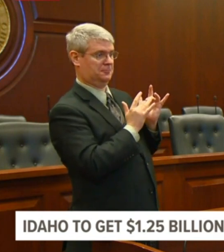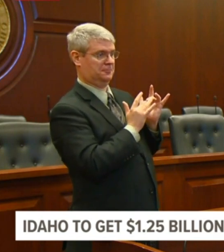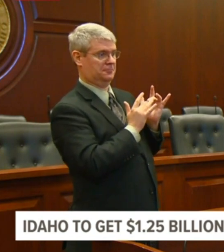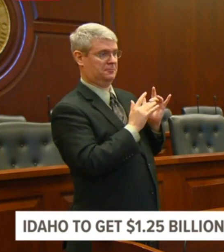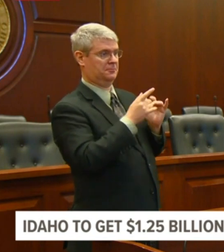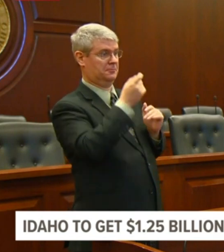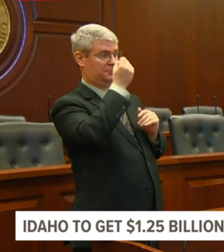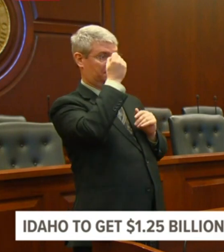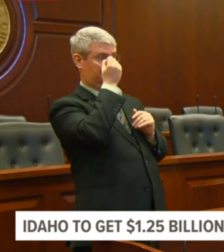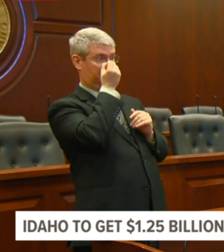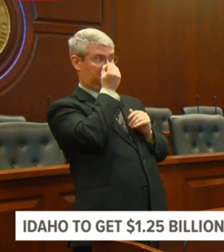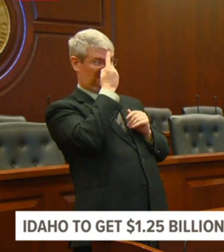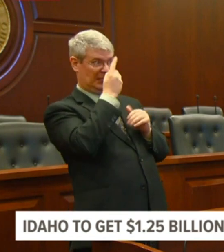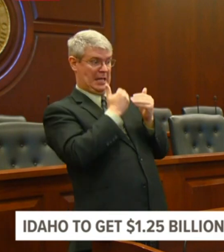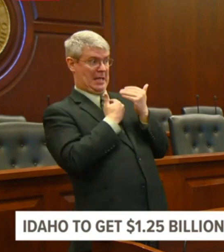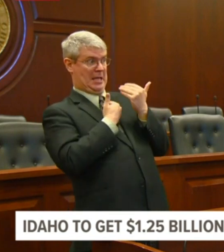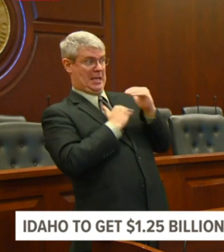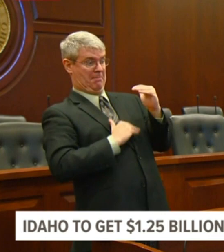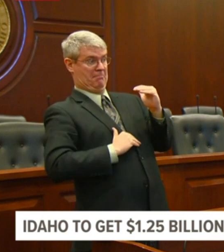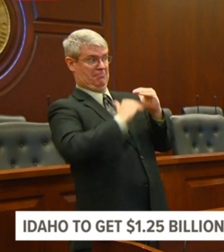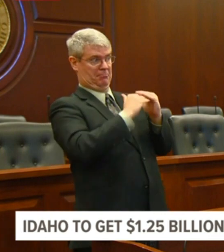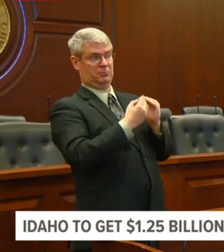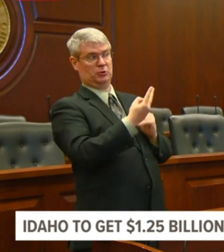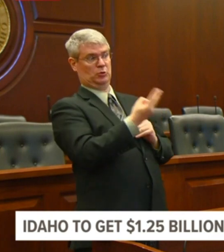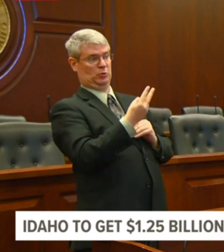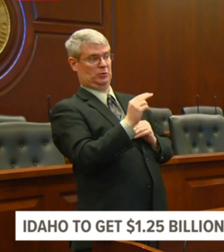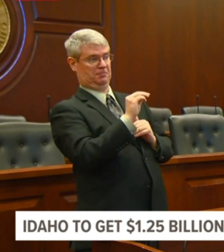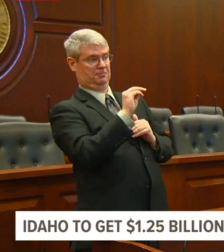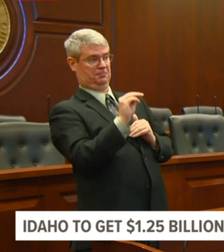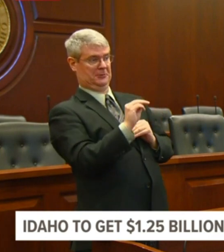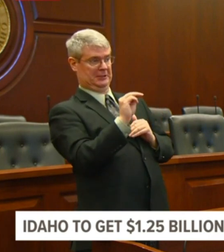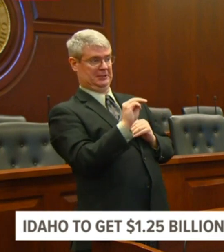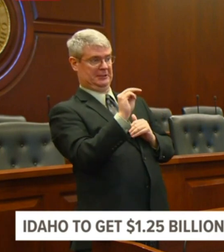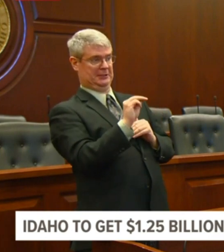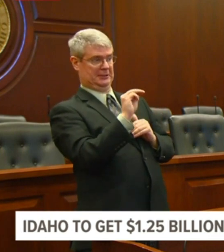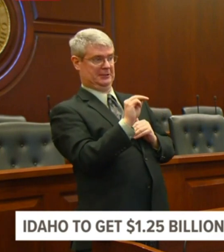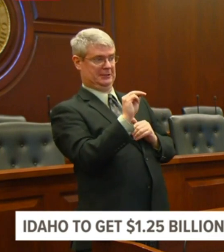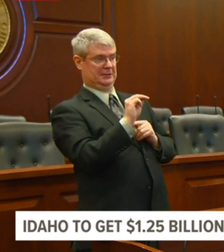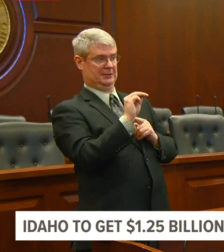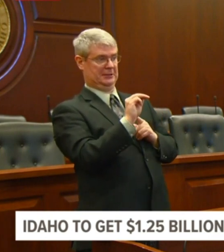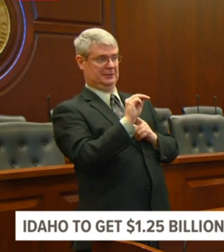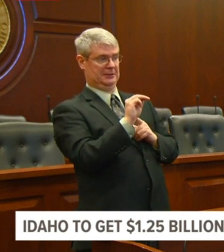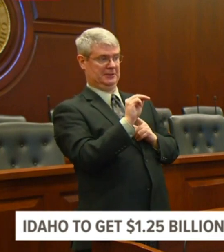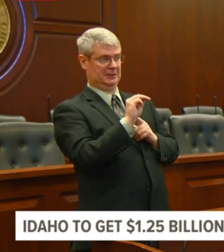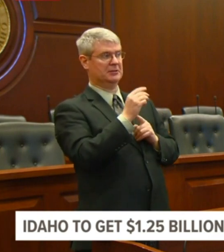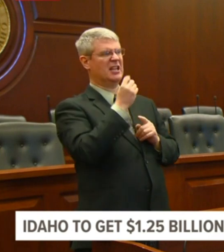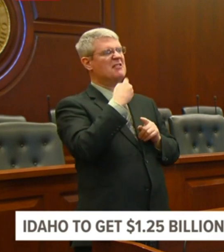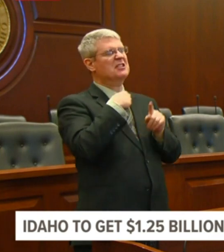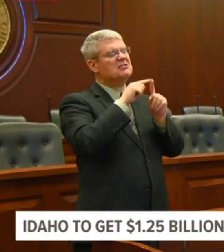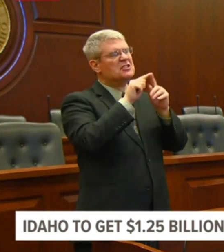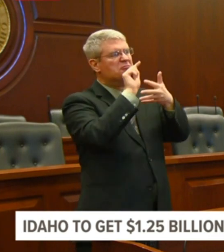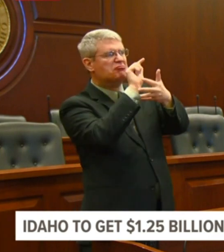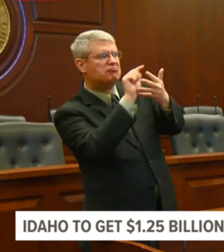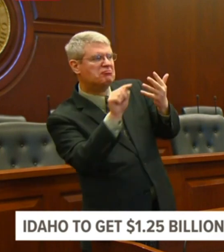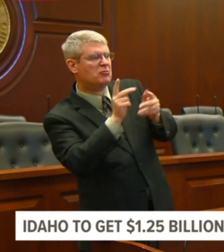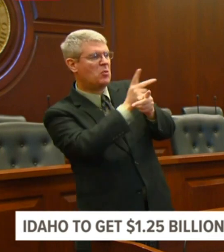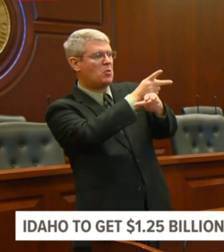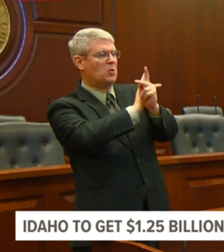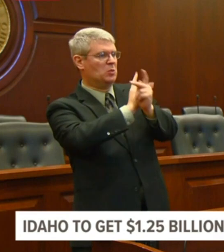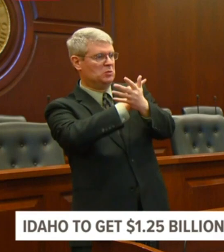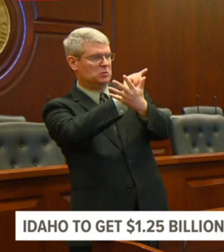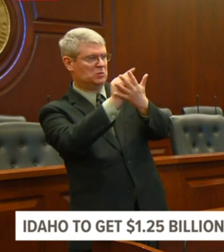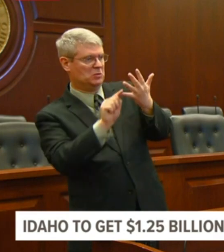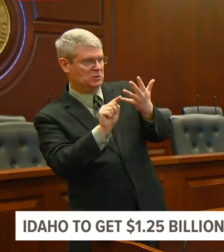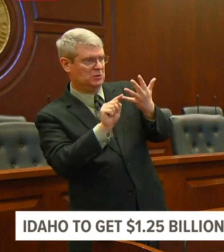relief through an EIDL loan, an economic injury disaster loan. You can go to SBA.gov forge slash disaster and follow the hot links